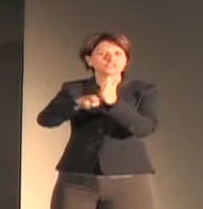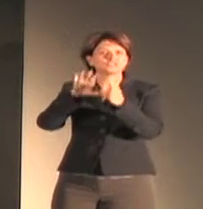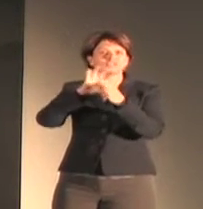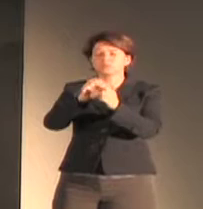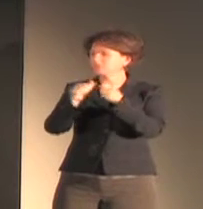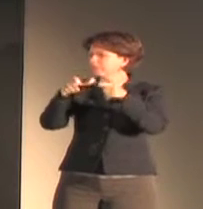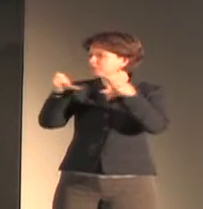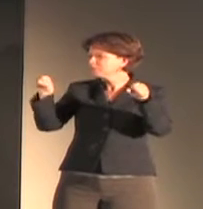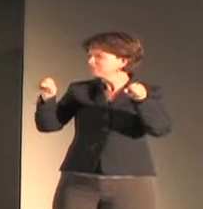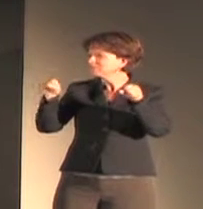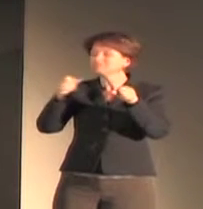and signing communities.